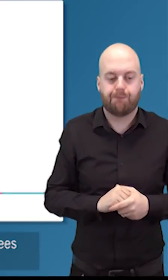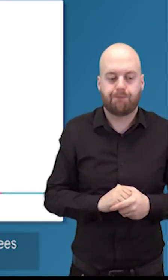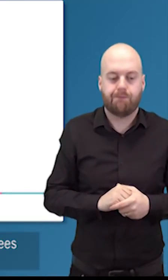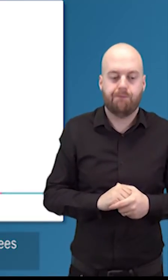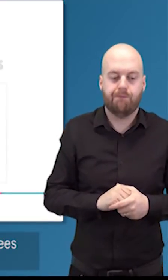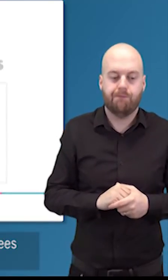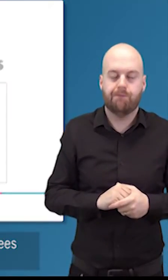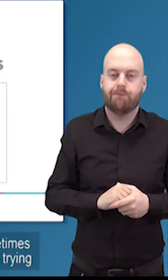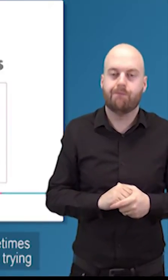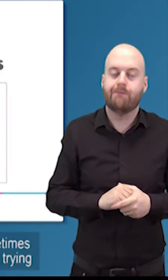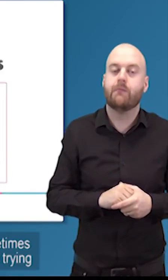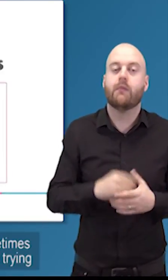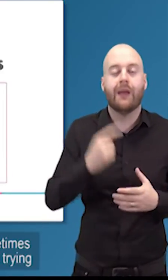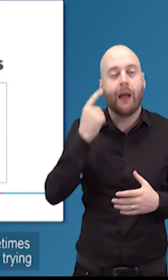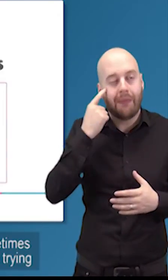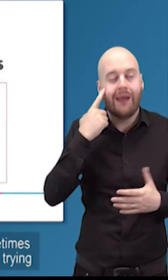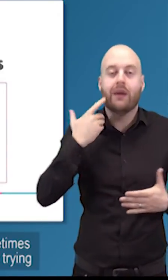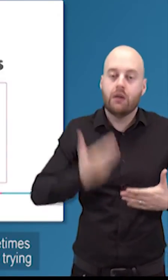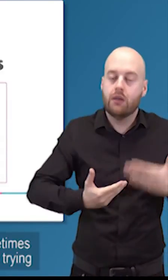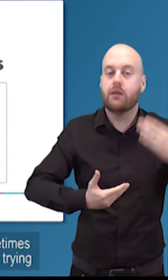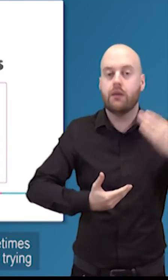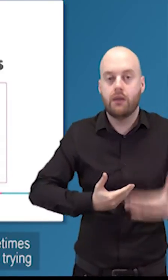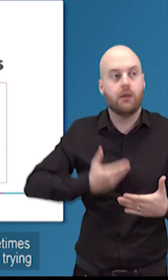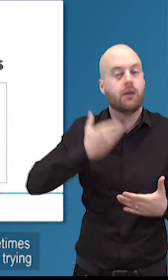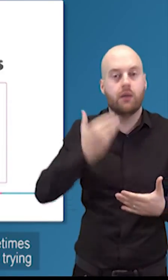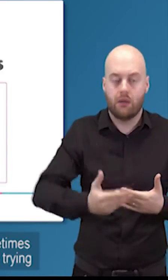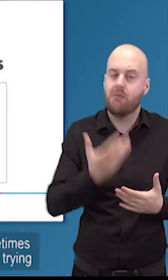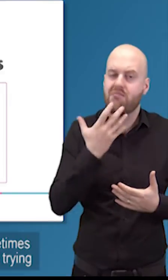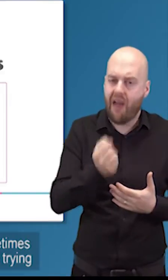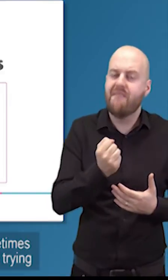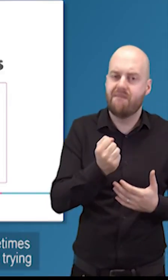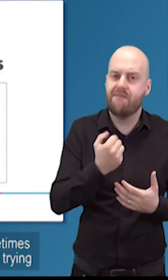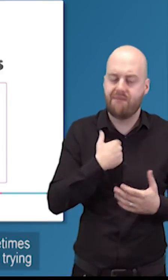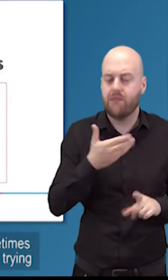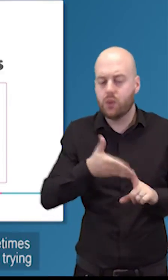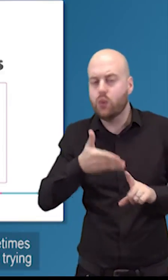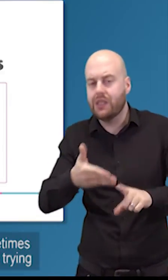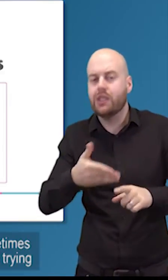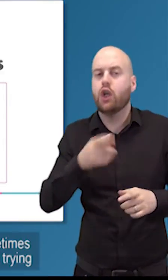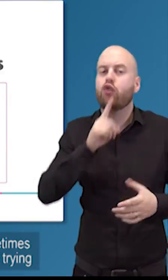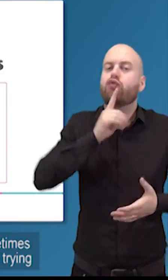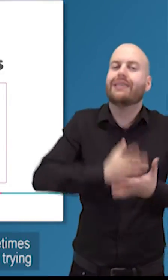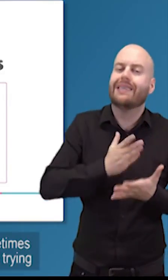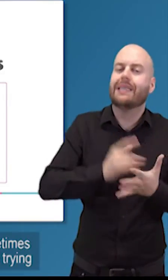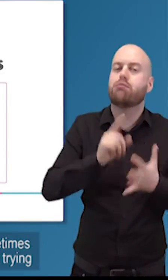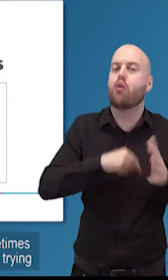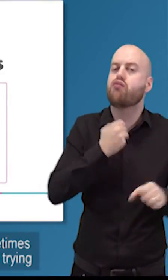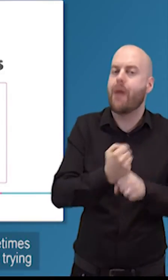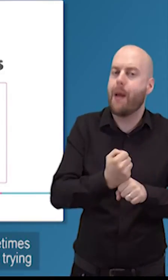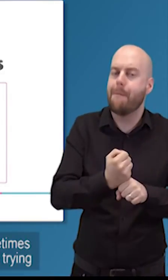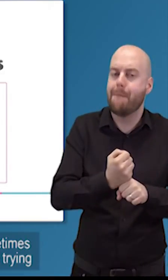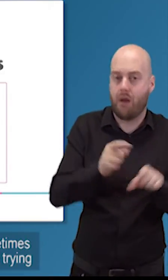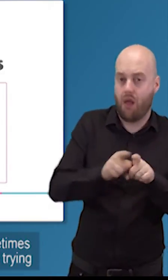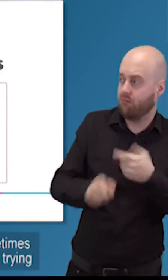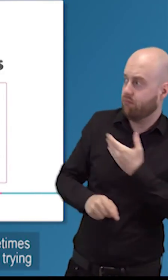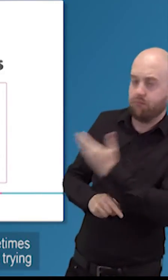and as i say i think bit by bit there are quite interesting trustee programs i didn't actually ask our five voluntary